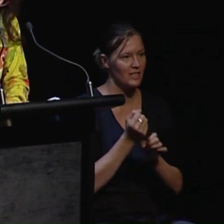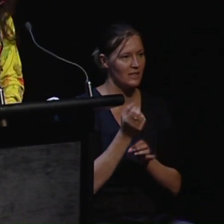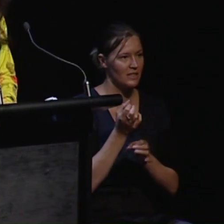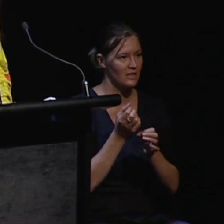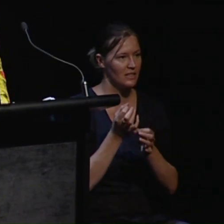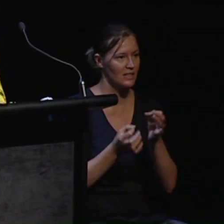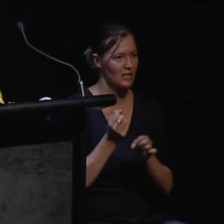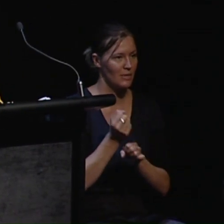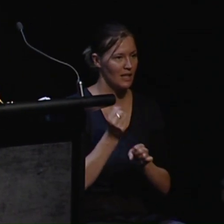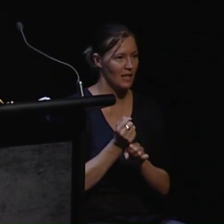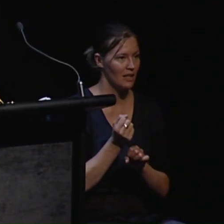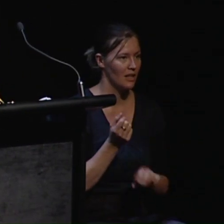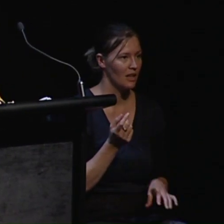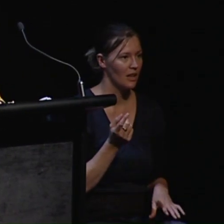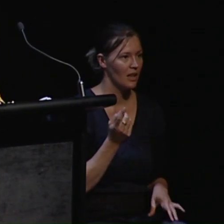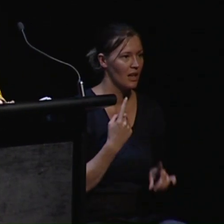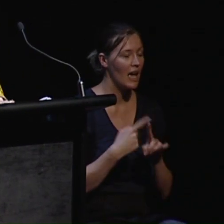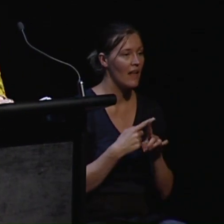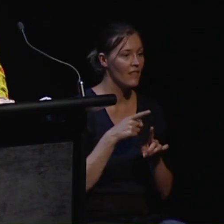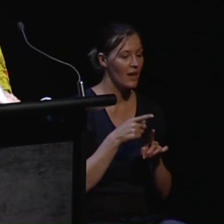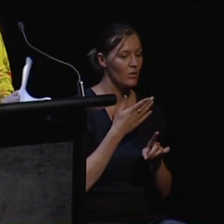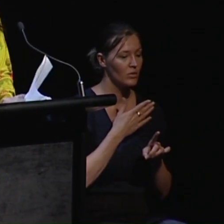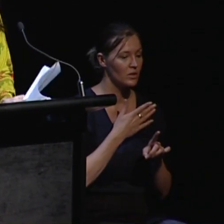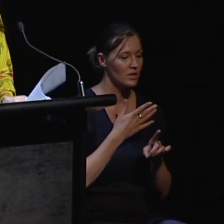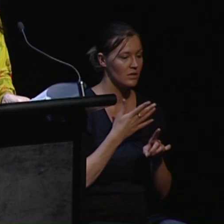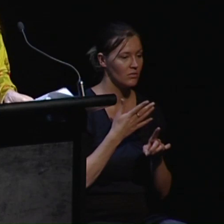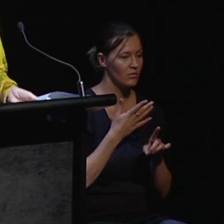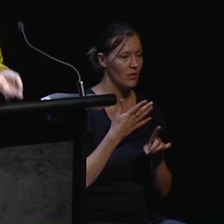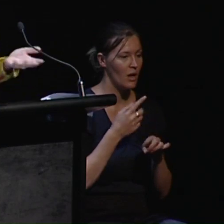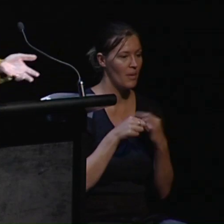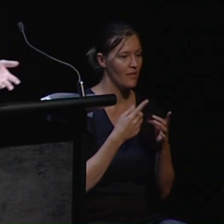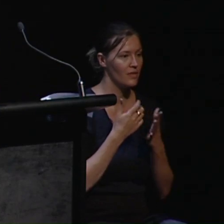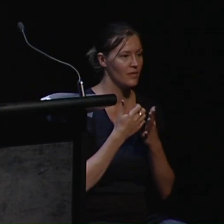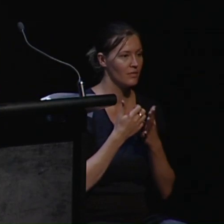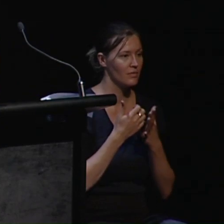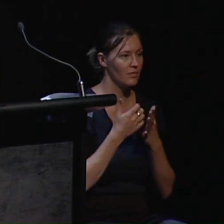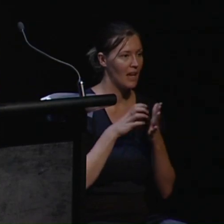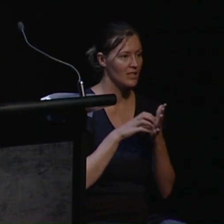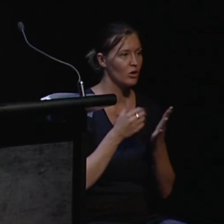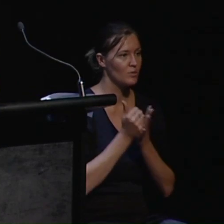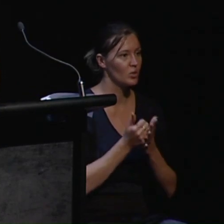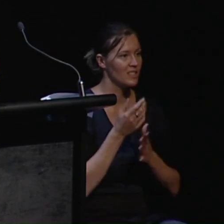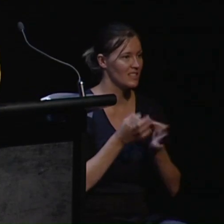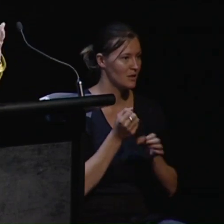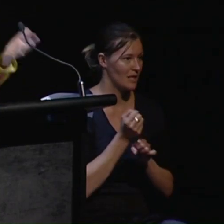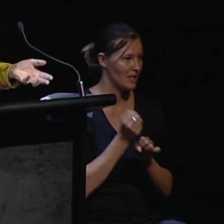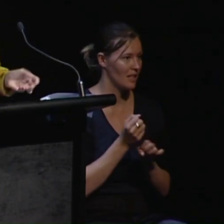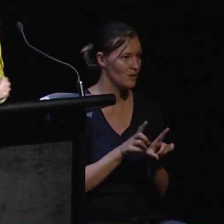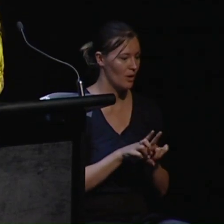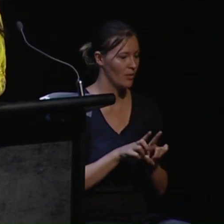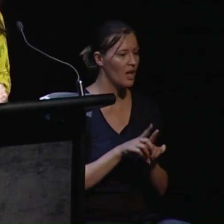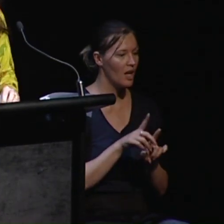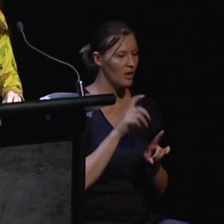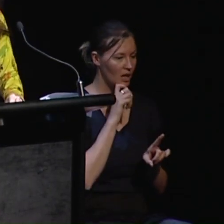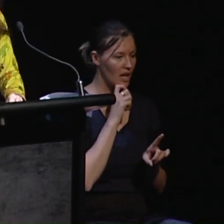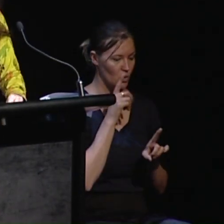international has also called for training in the art of supported decision making. And you will read that what's being called for is a system